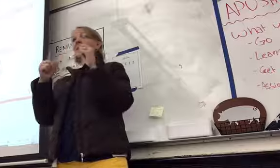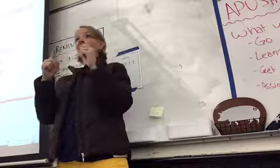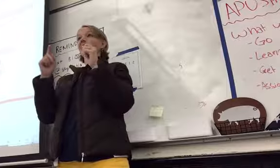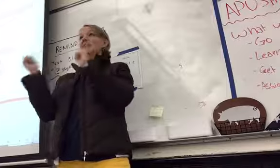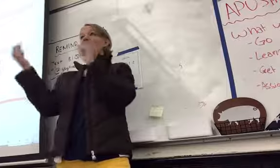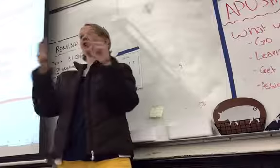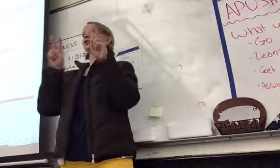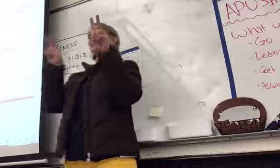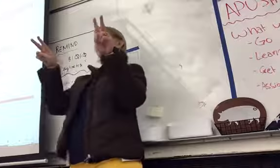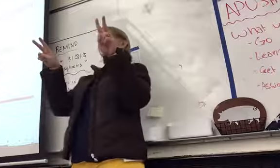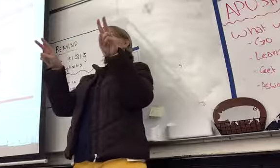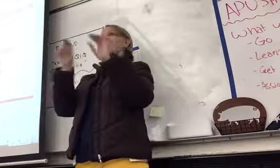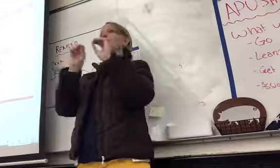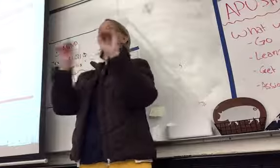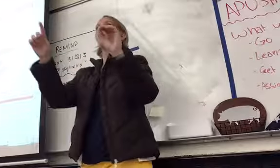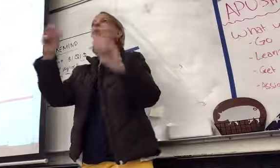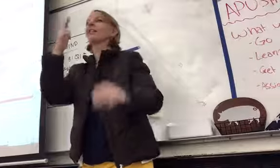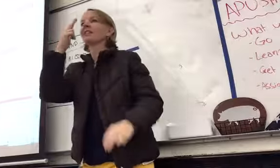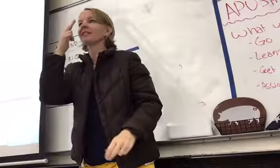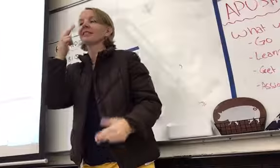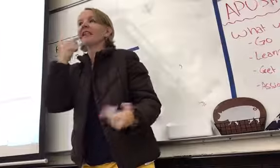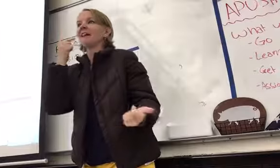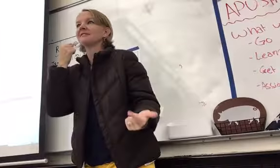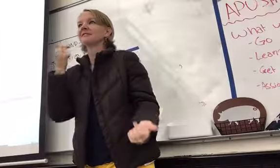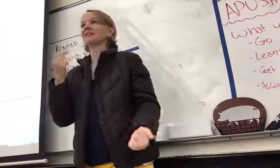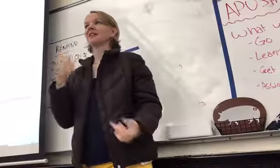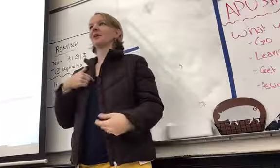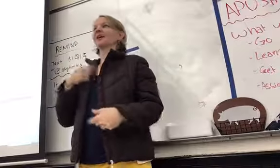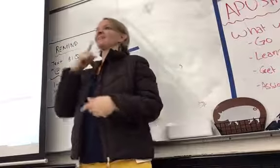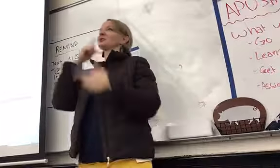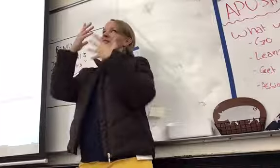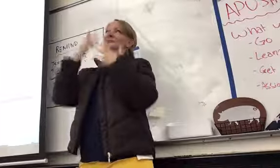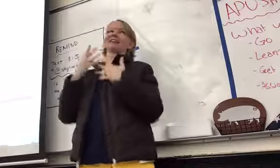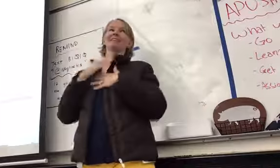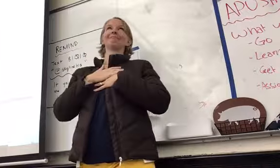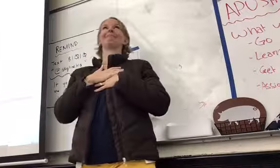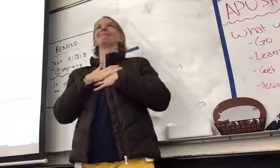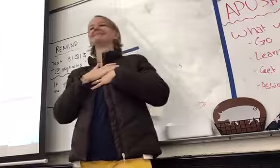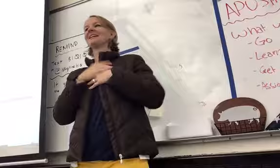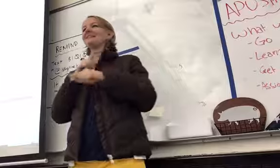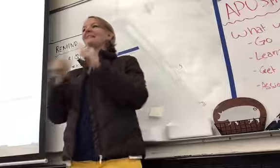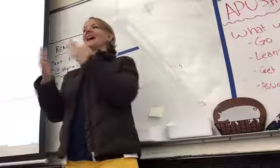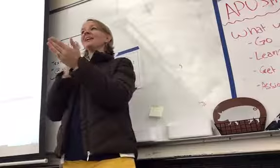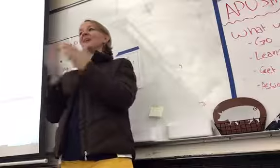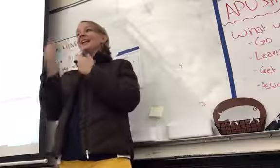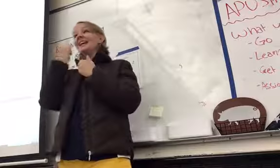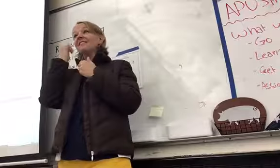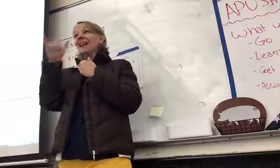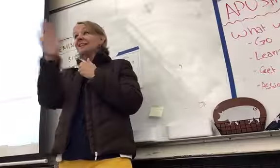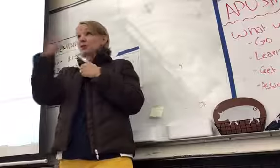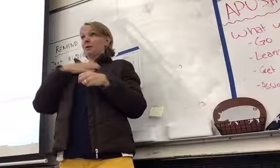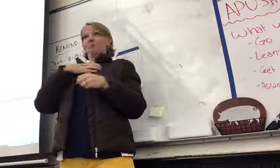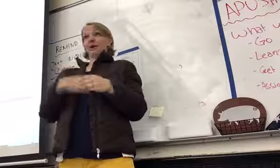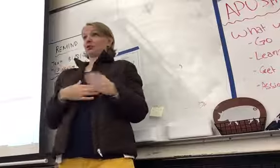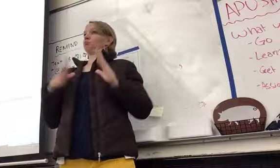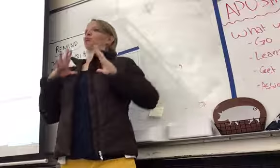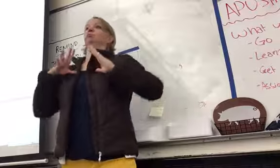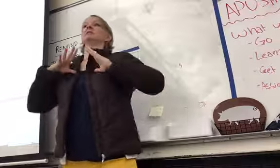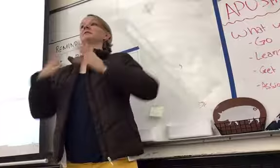days ever. They were so sad. But anyways, so if that's what you're passionate about, then that's what you're passionate about. You can